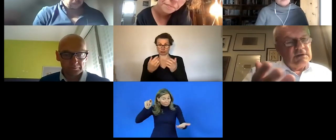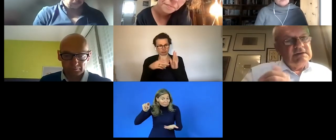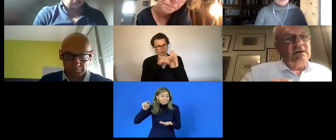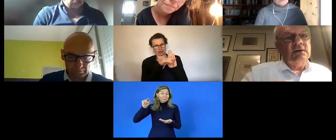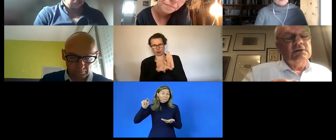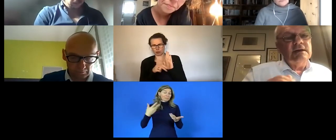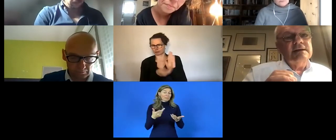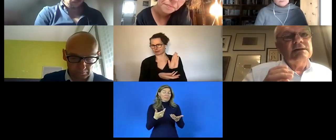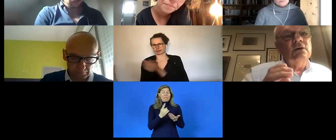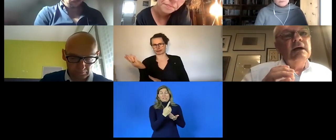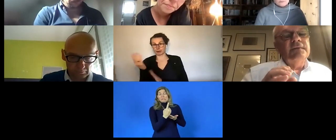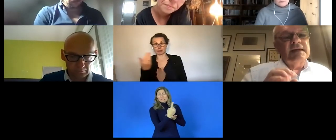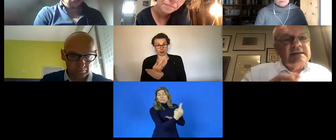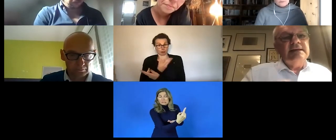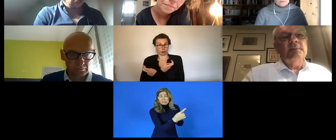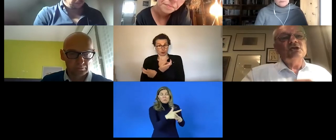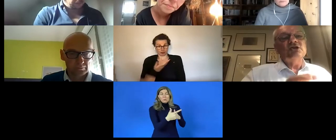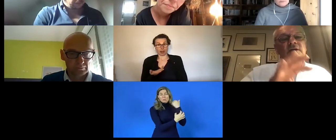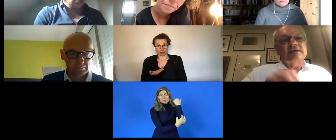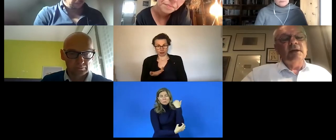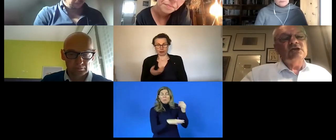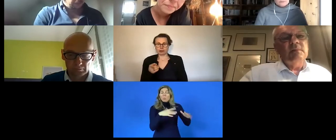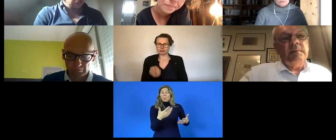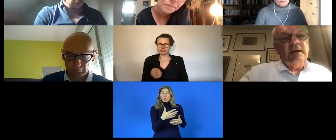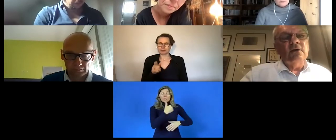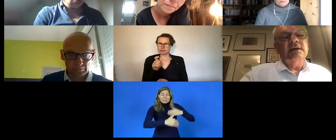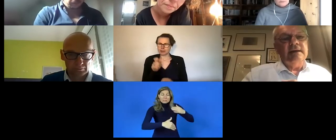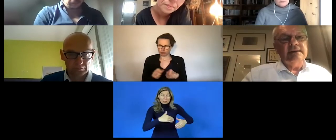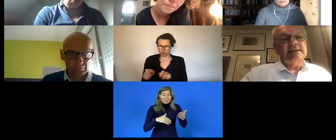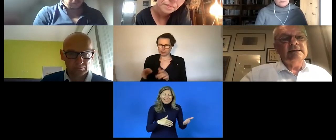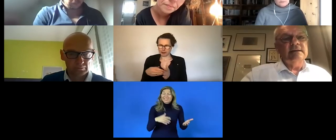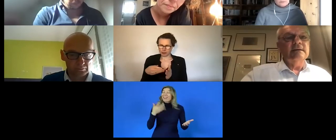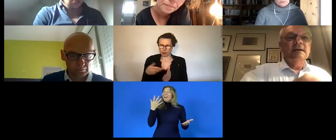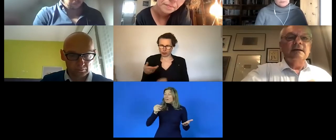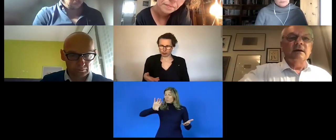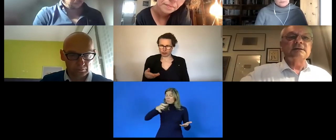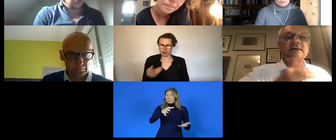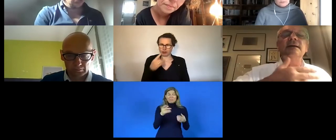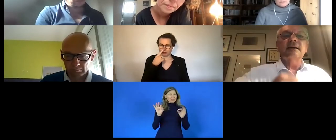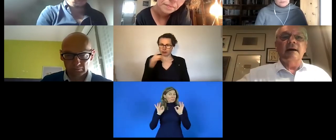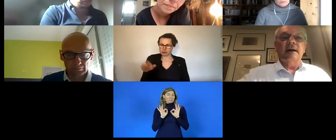persons and in all the member states where this is not properly regulated you will find a situation